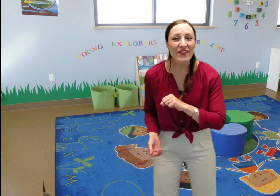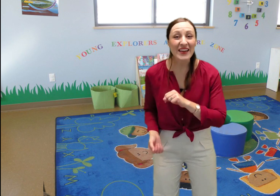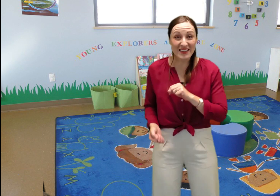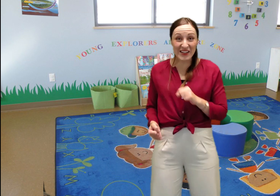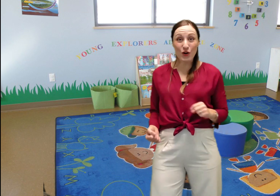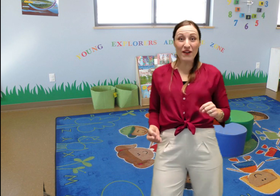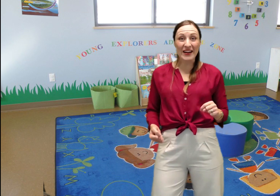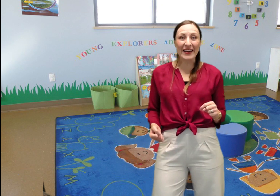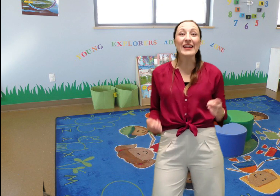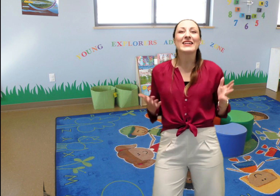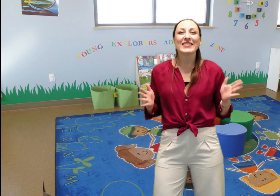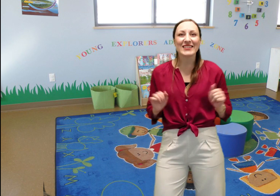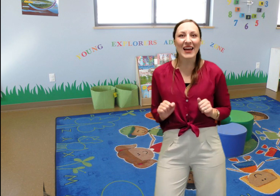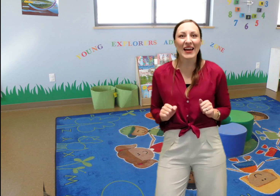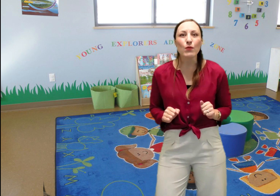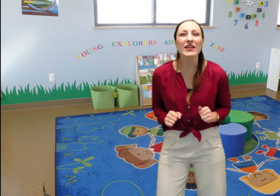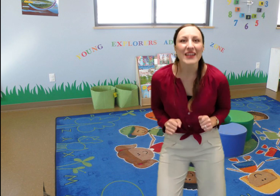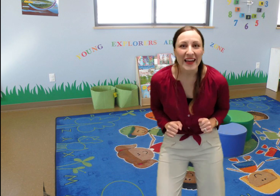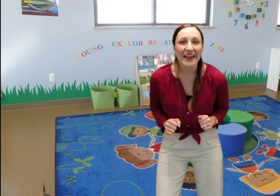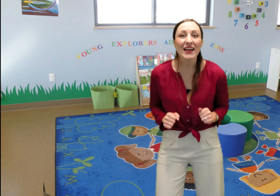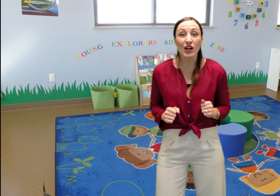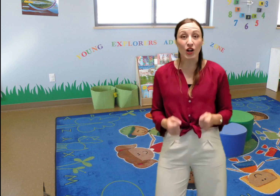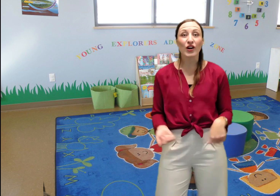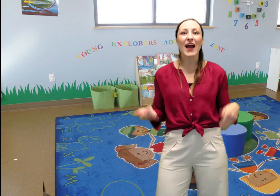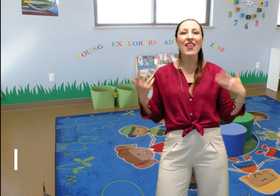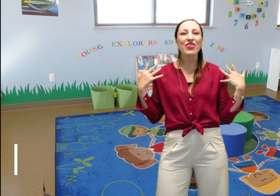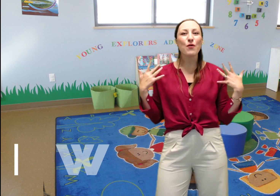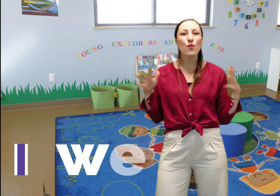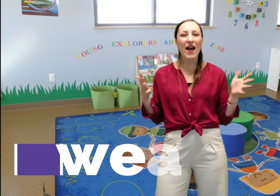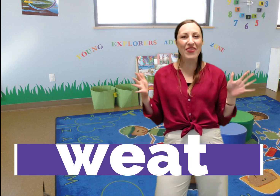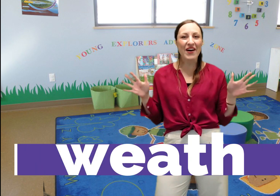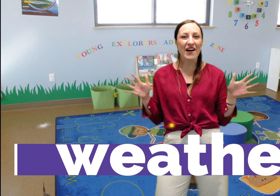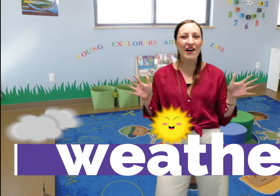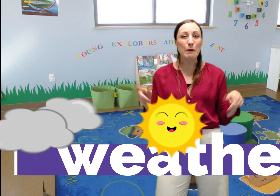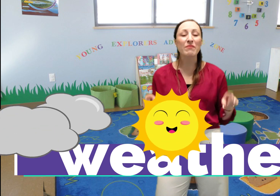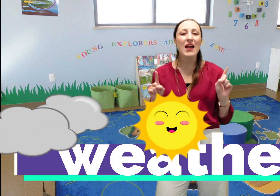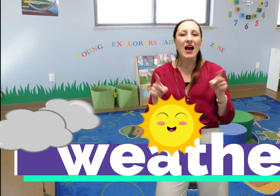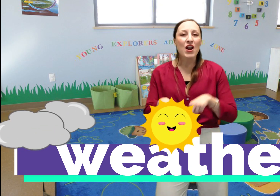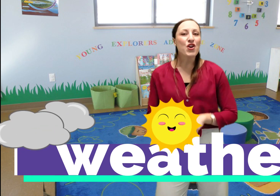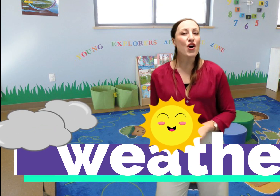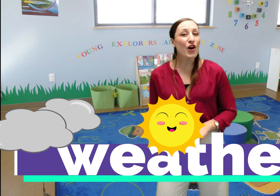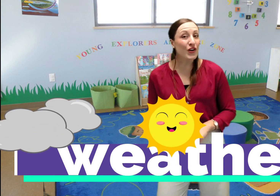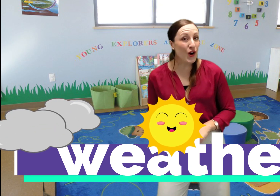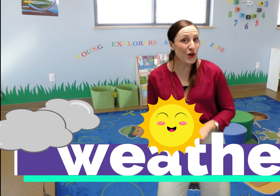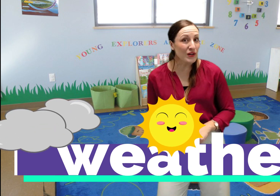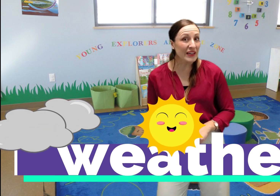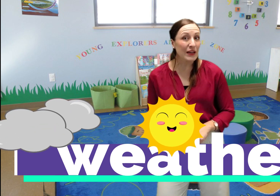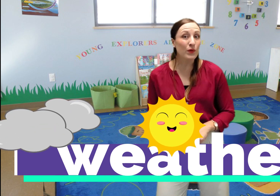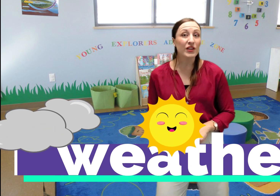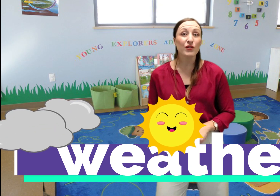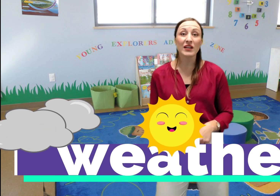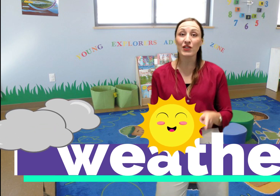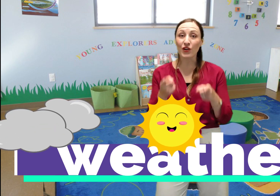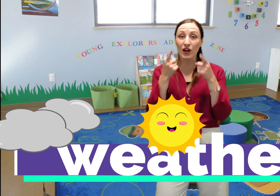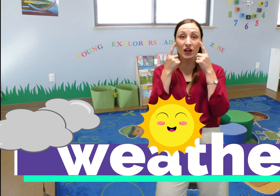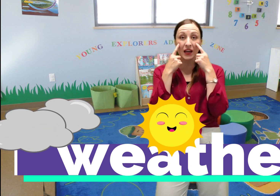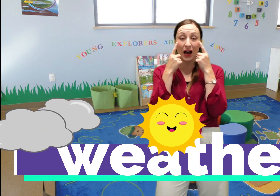haven't guessed it already today we're taking a look at the weather not only will you need your looking